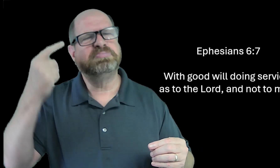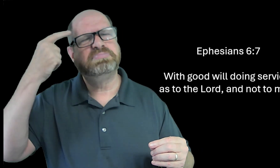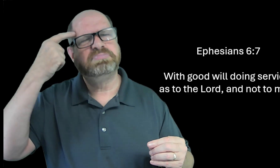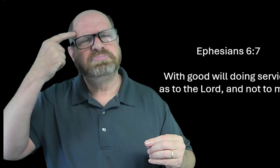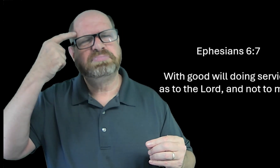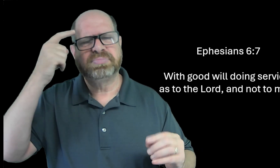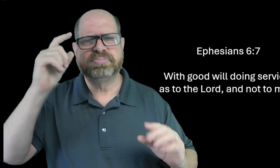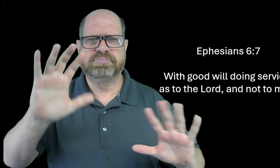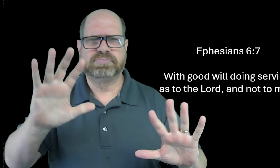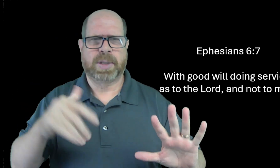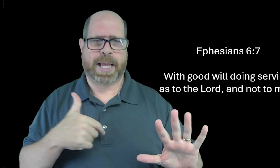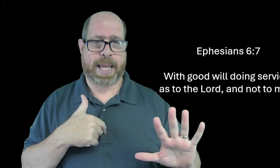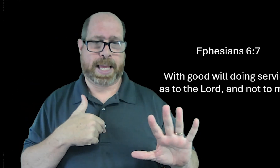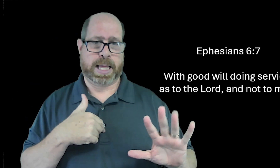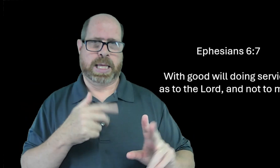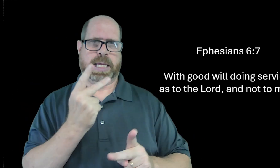and i thought about it